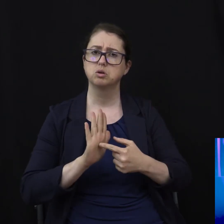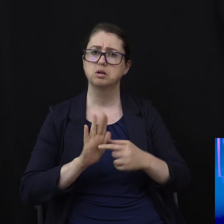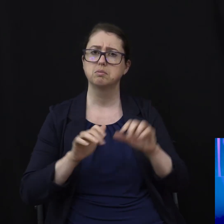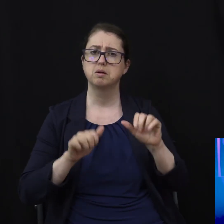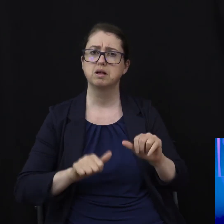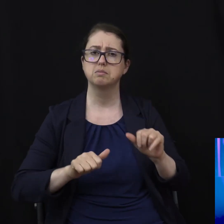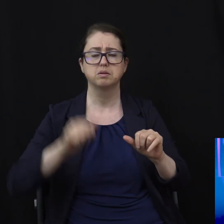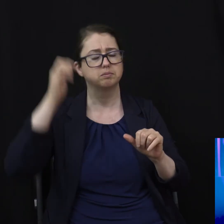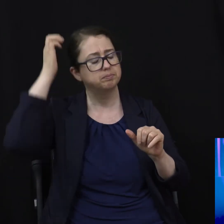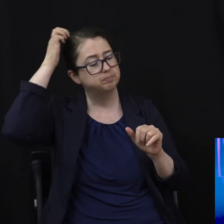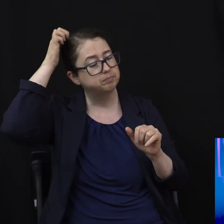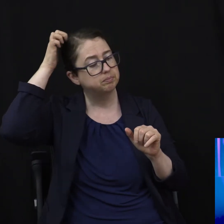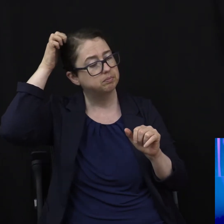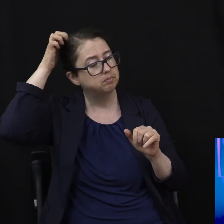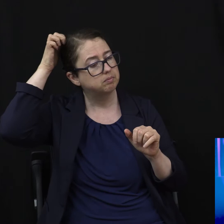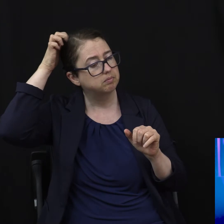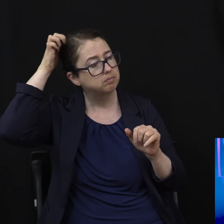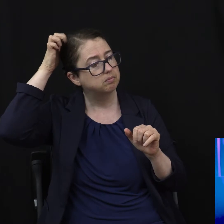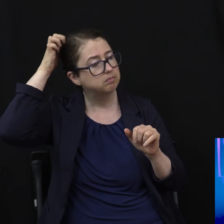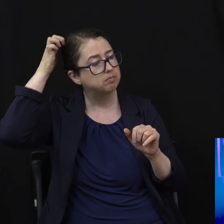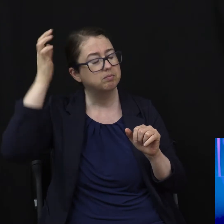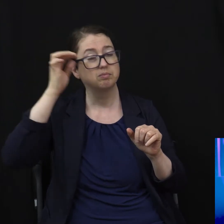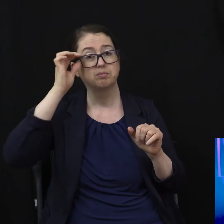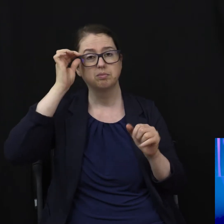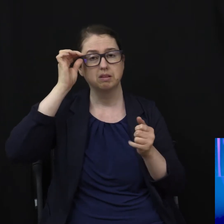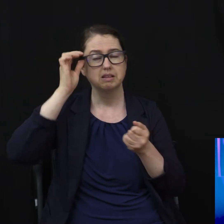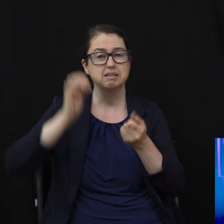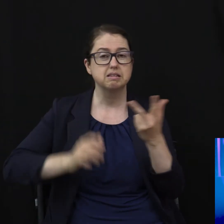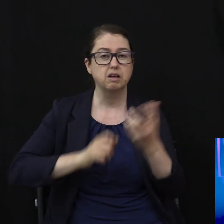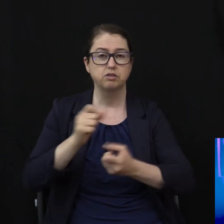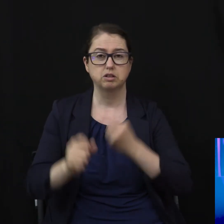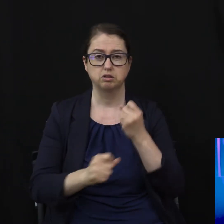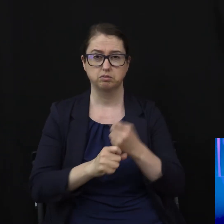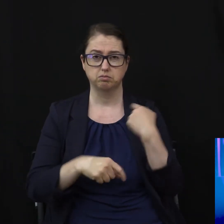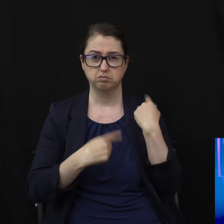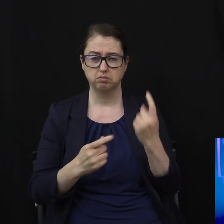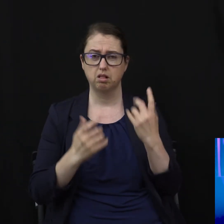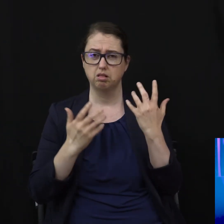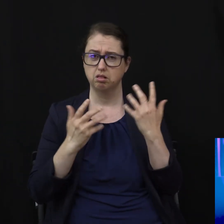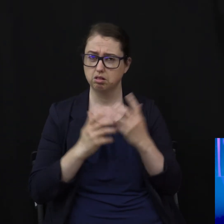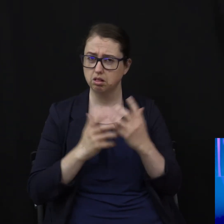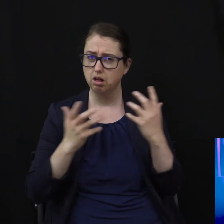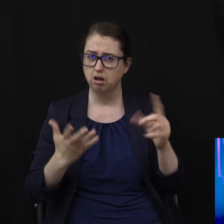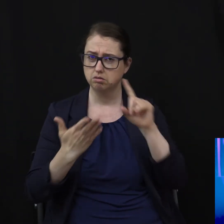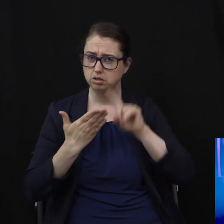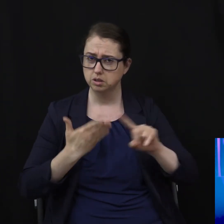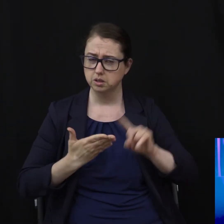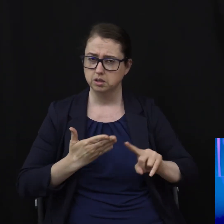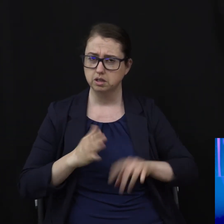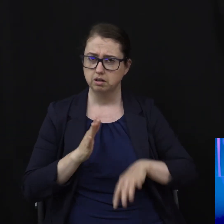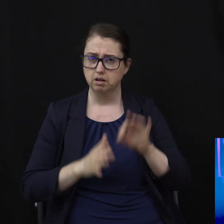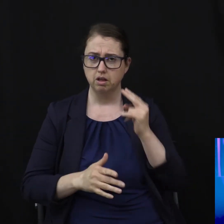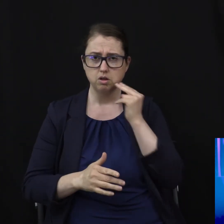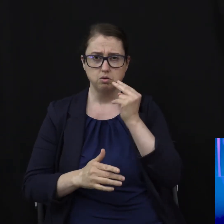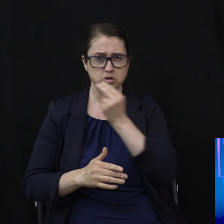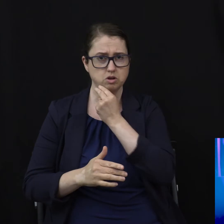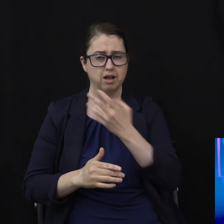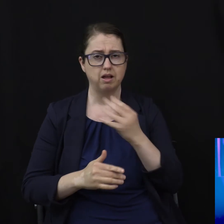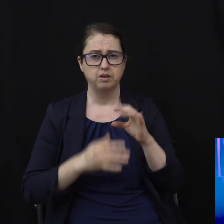past couple of decades, a lot of research has been done on nutrition and its relationship with mental